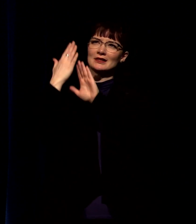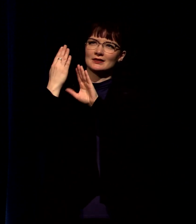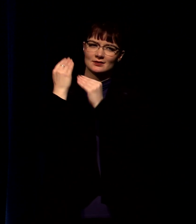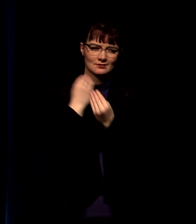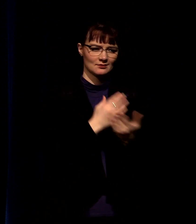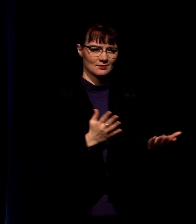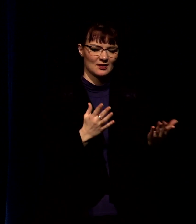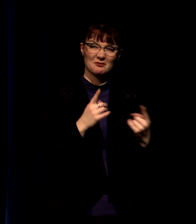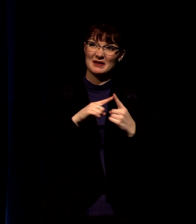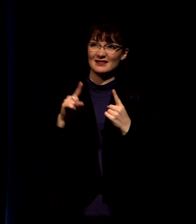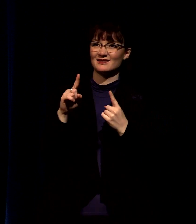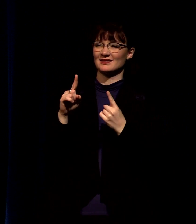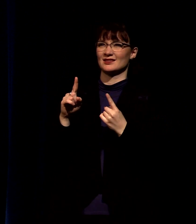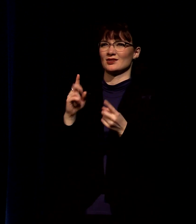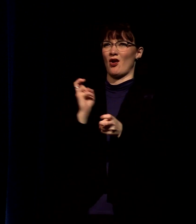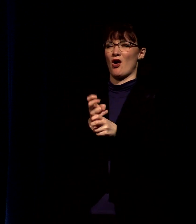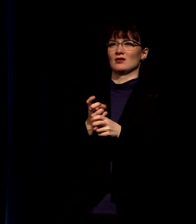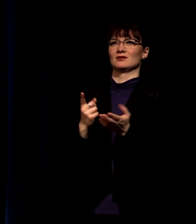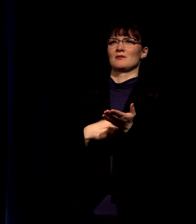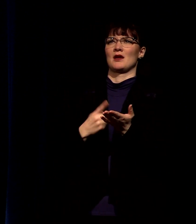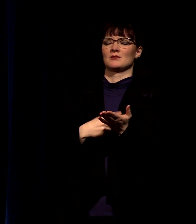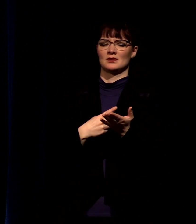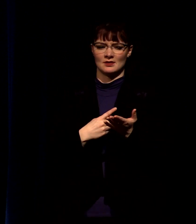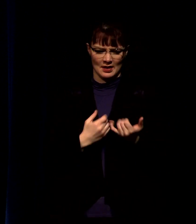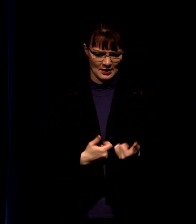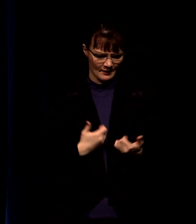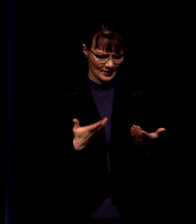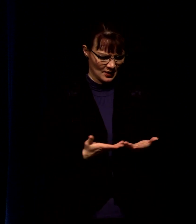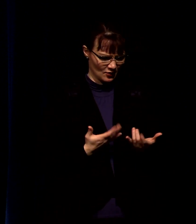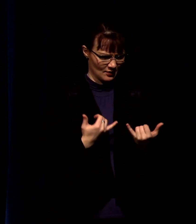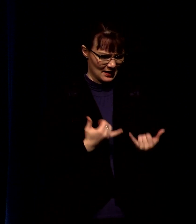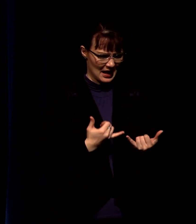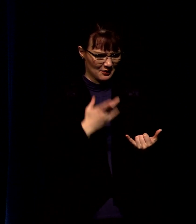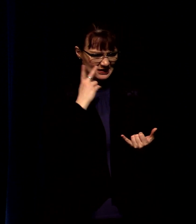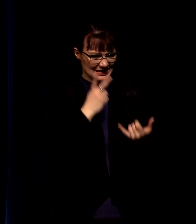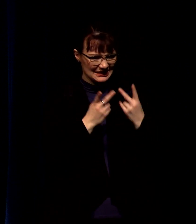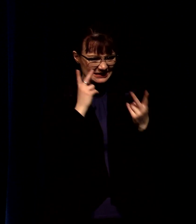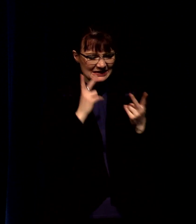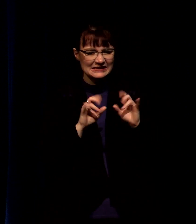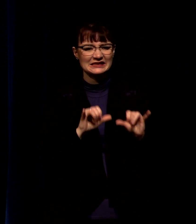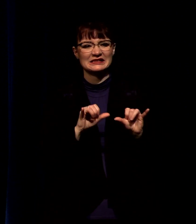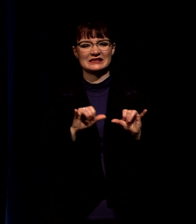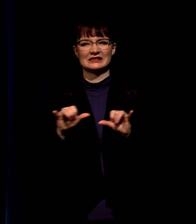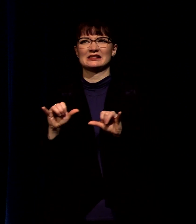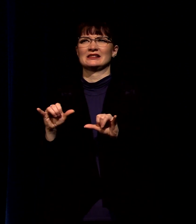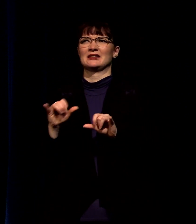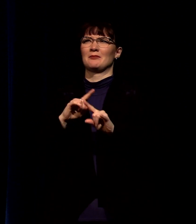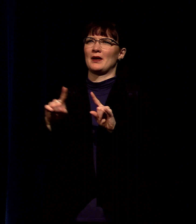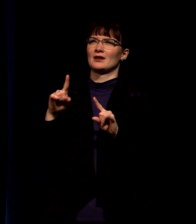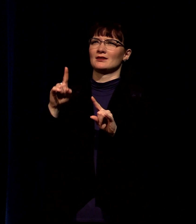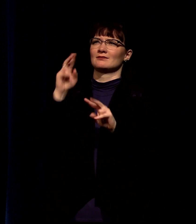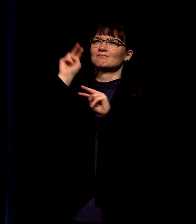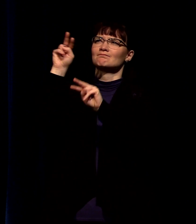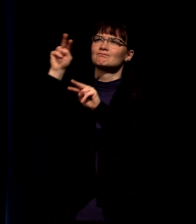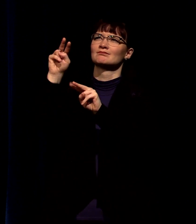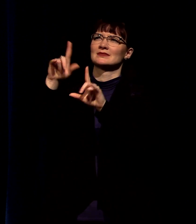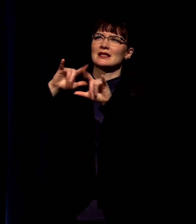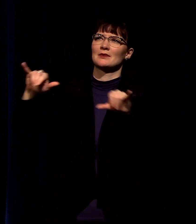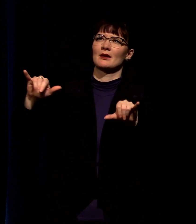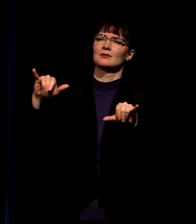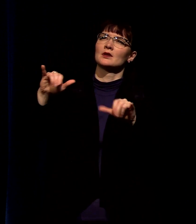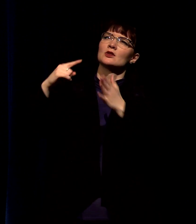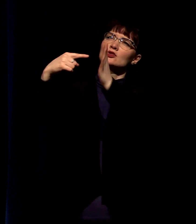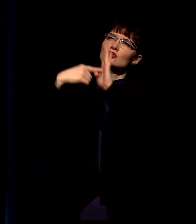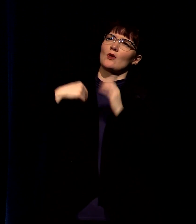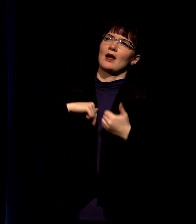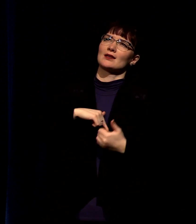there's this tension of living in the here and now as we await your return and so we just pray that you would continue to reveal to us ways to do it well